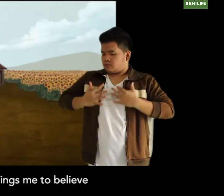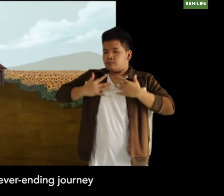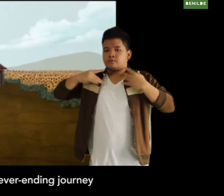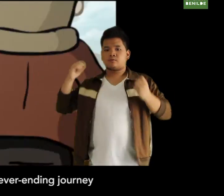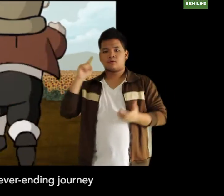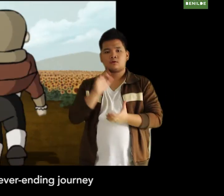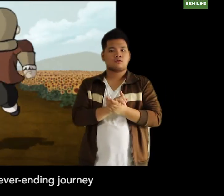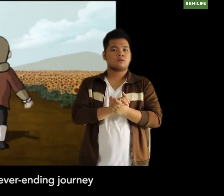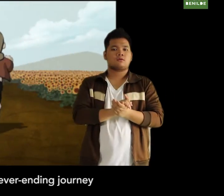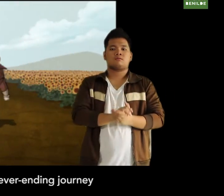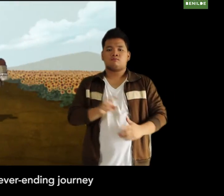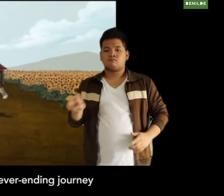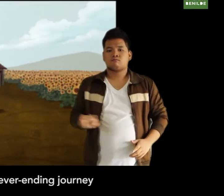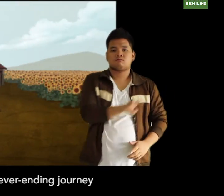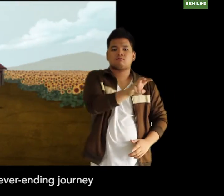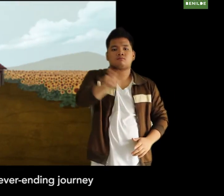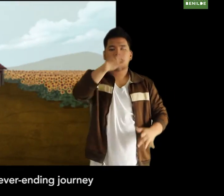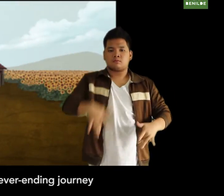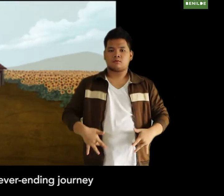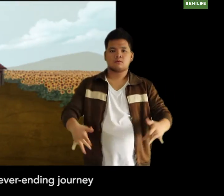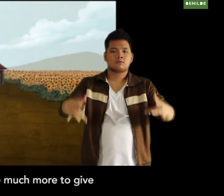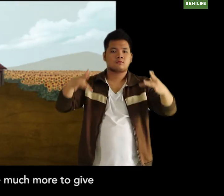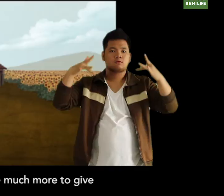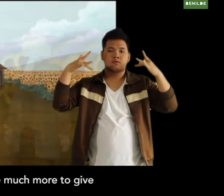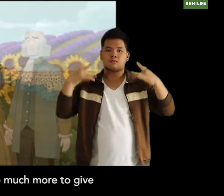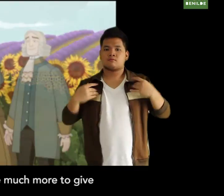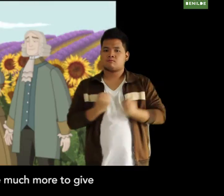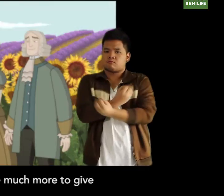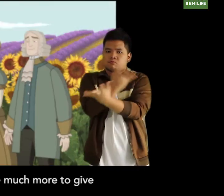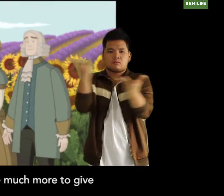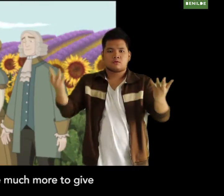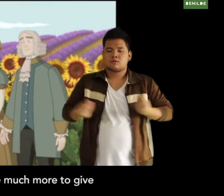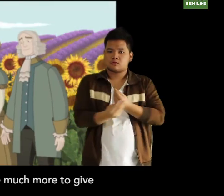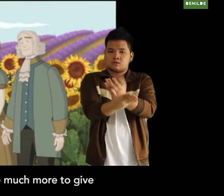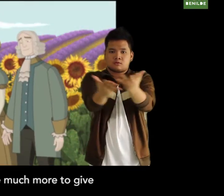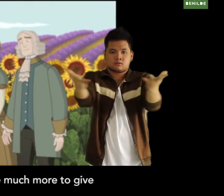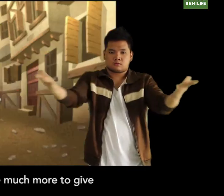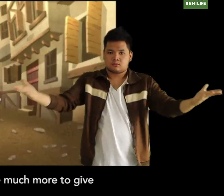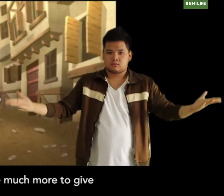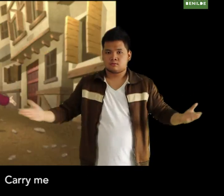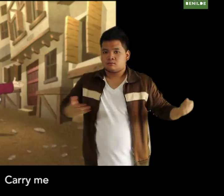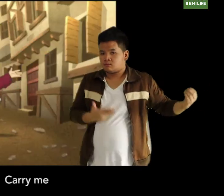In this never-ending journey, we have much more to give